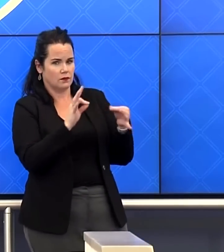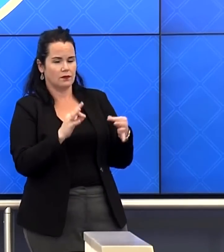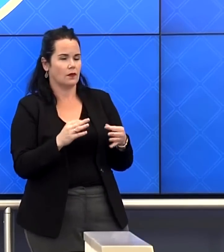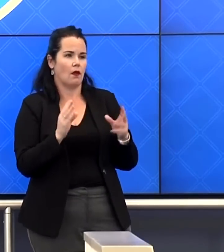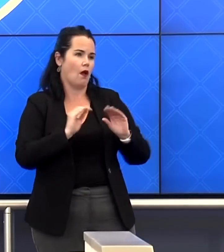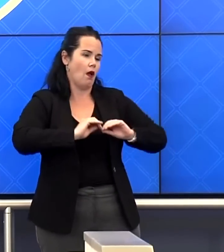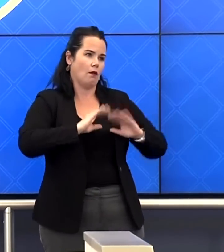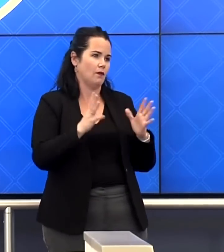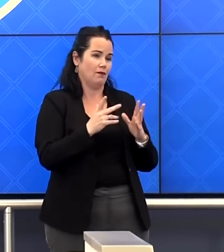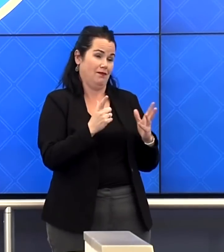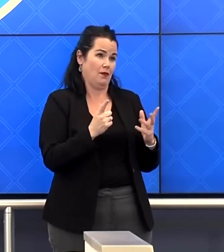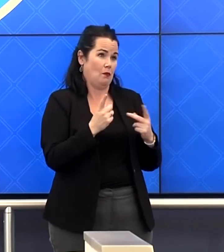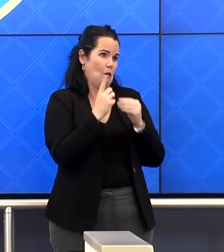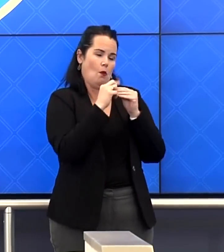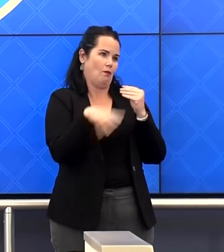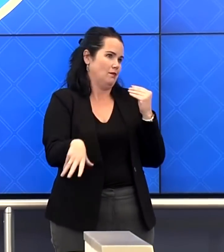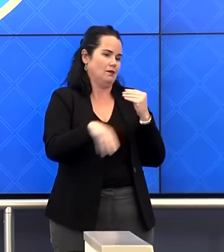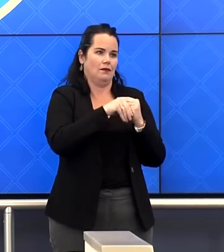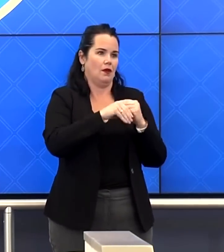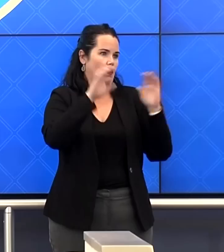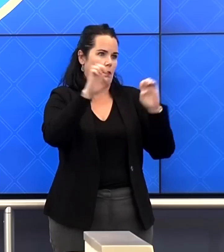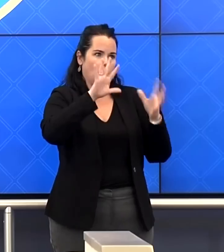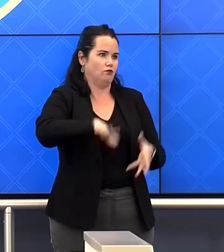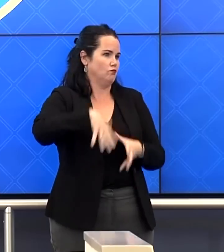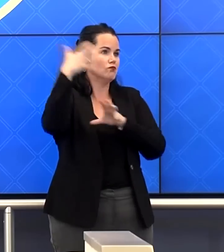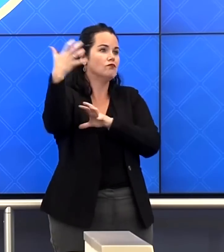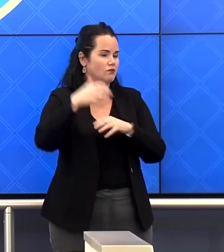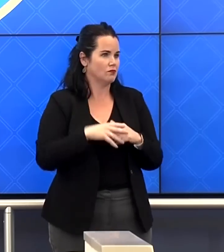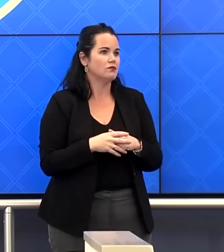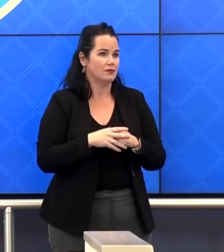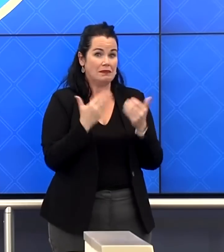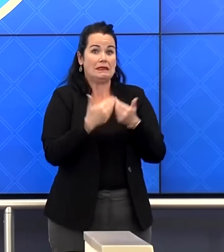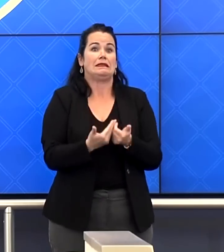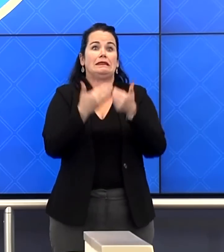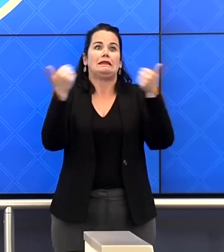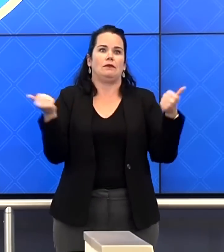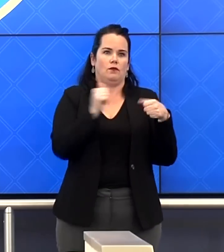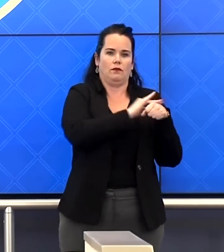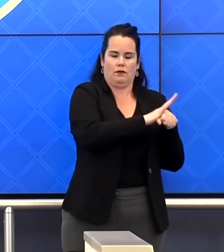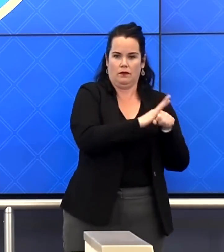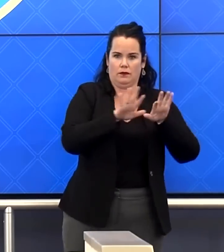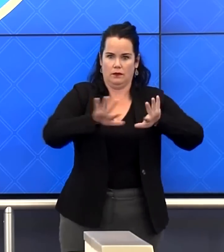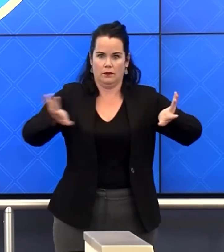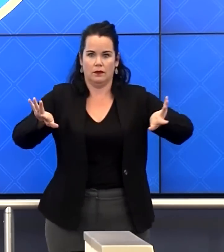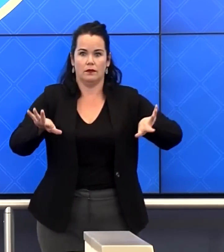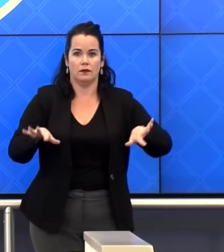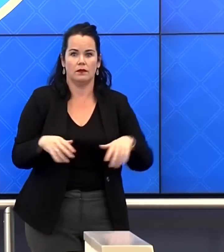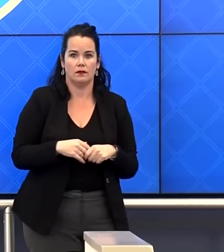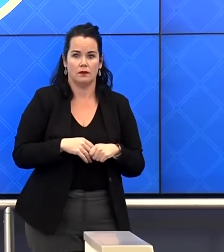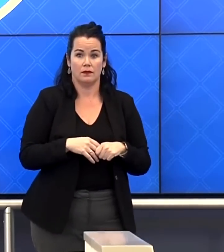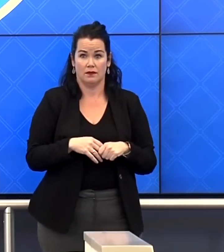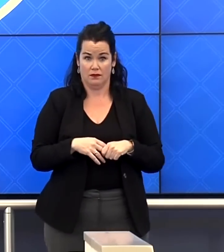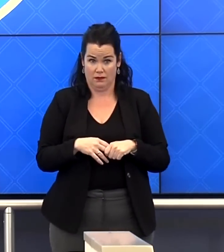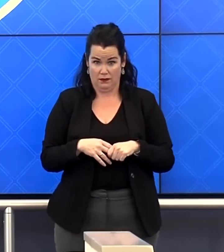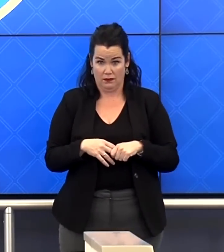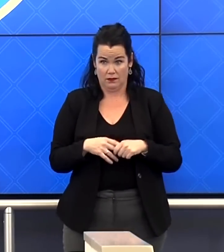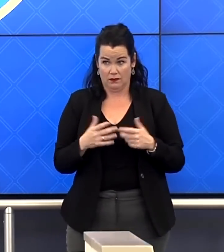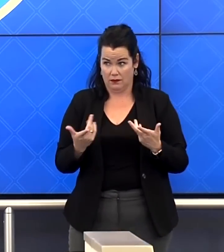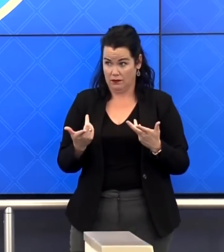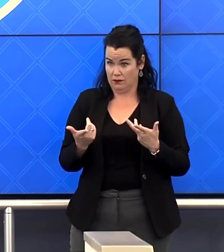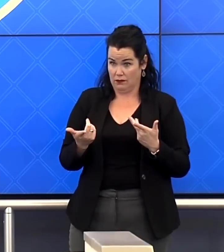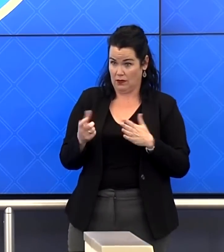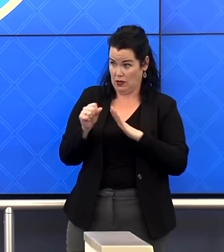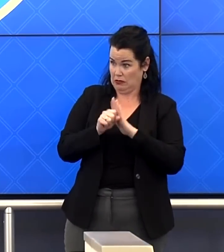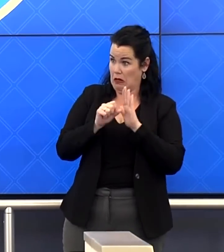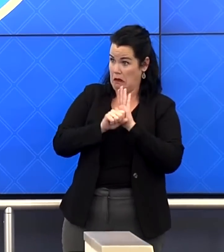dealing with another emergency and the pandemic as we deal with this flooding. Is the state prepared financially, personnel-wise,